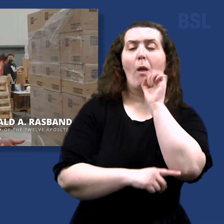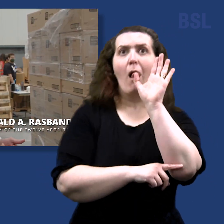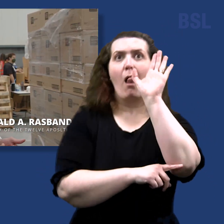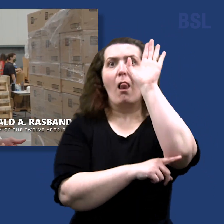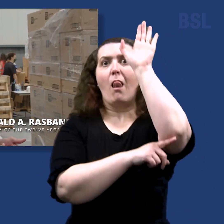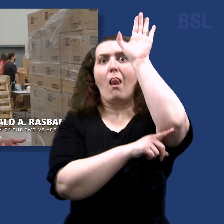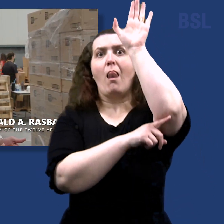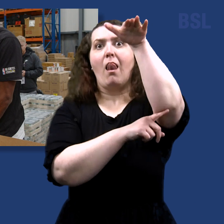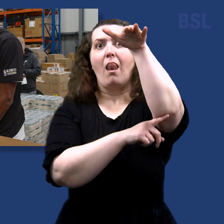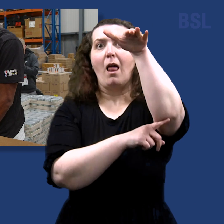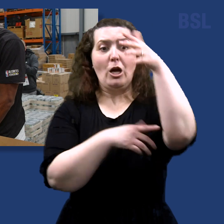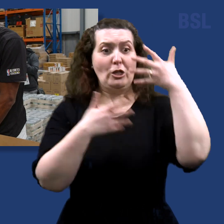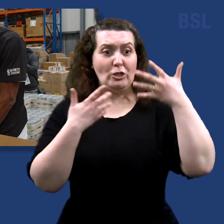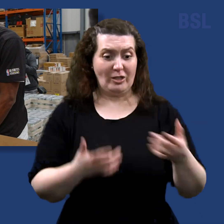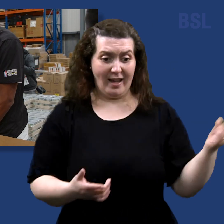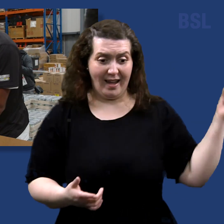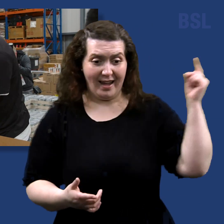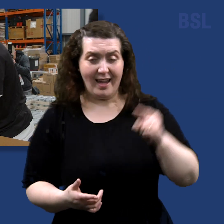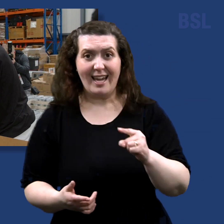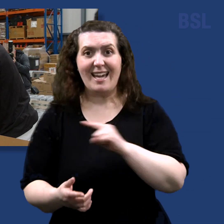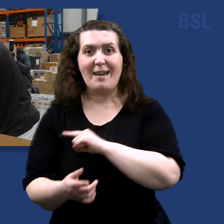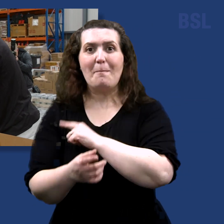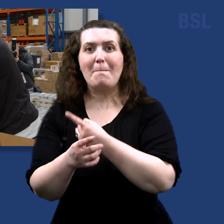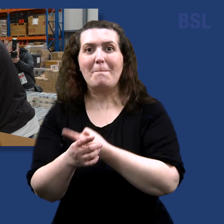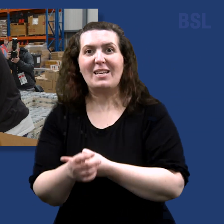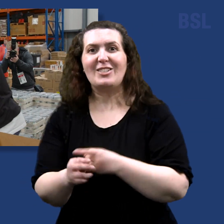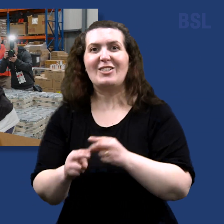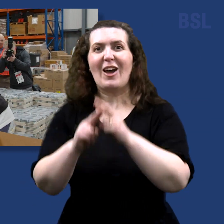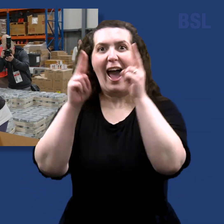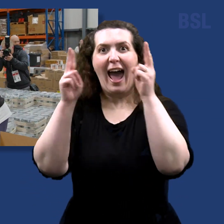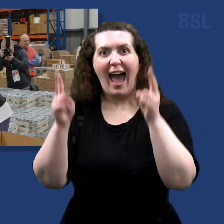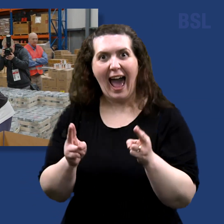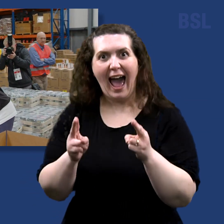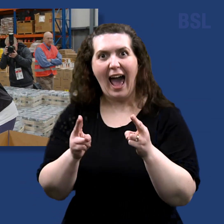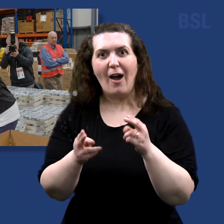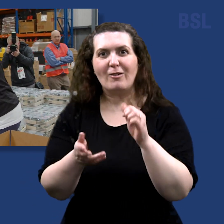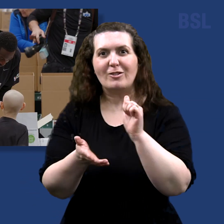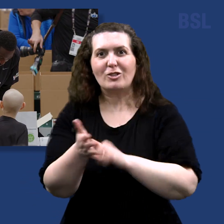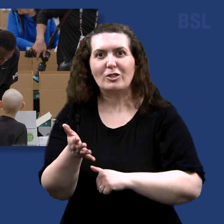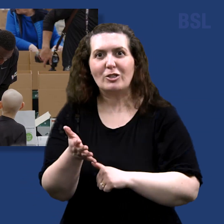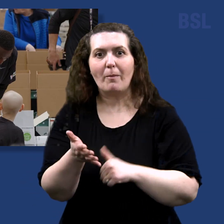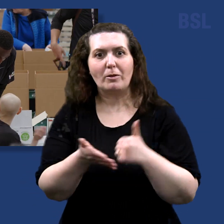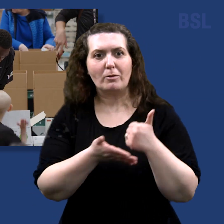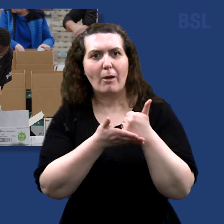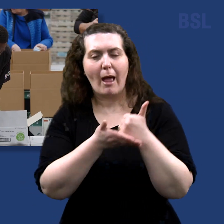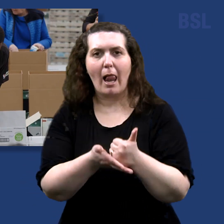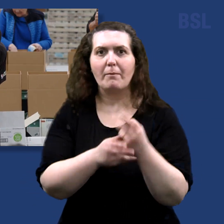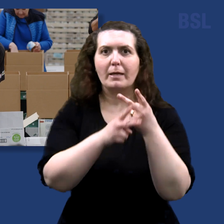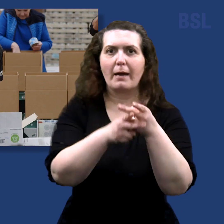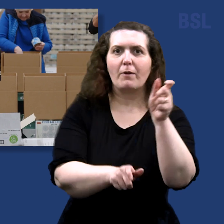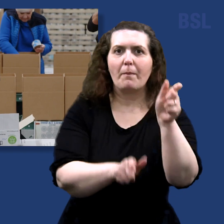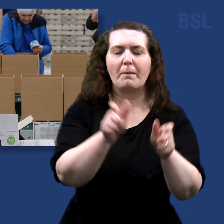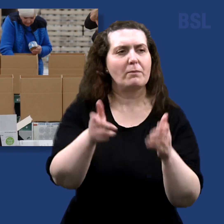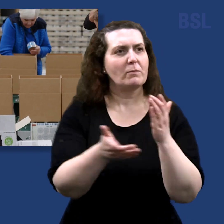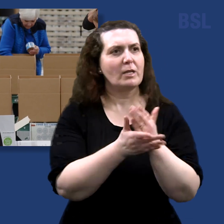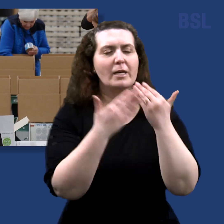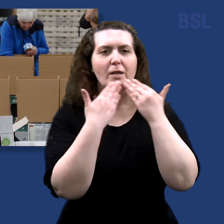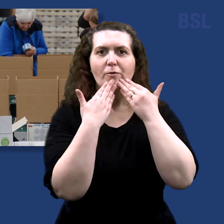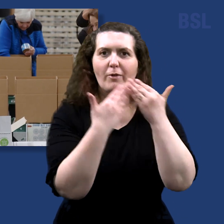Storehouse caring for others in need and I'm grateful for him and all of our friends that we've made with the